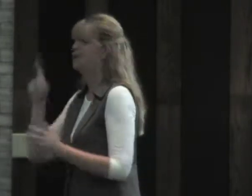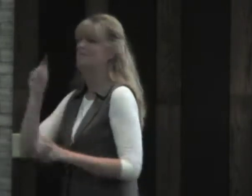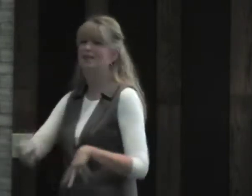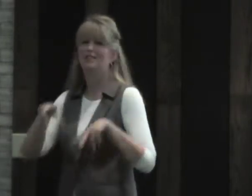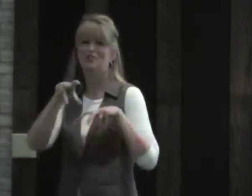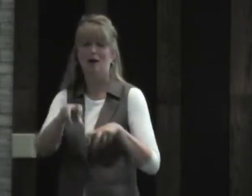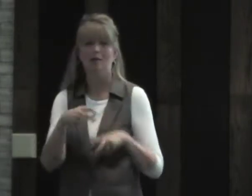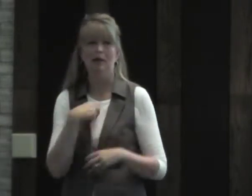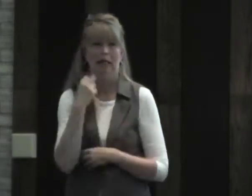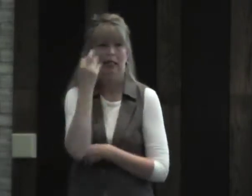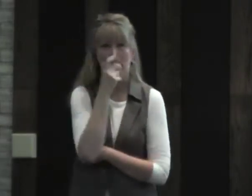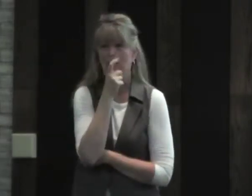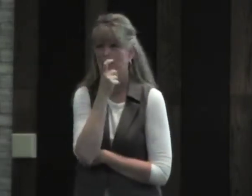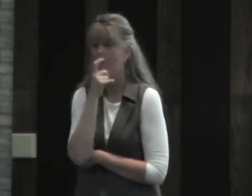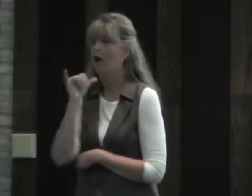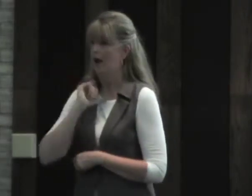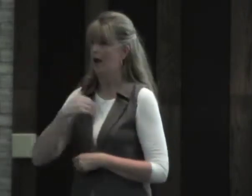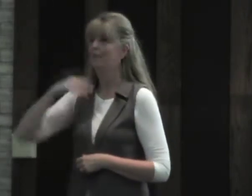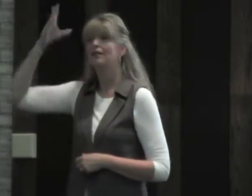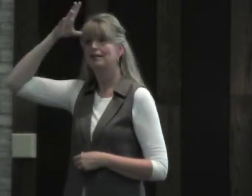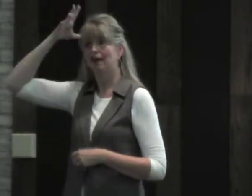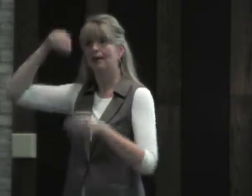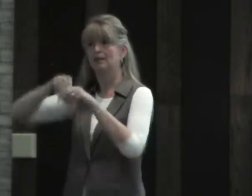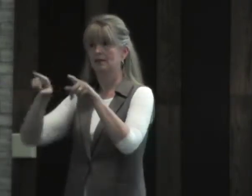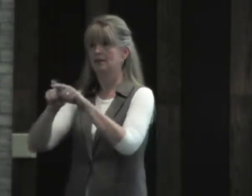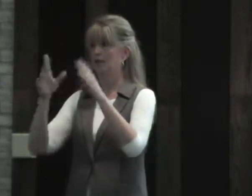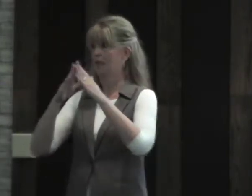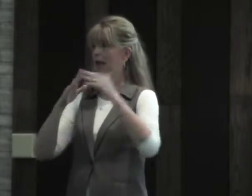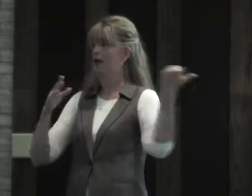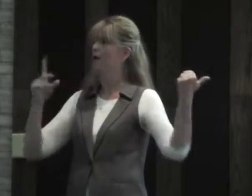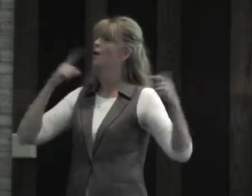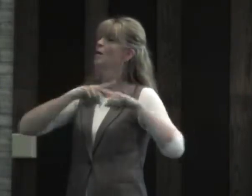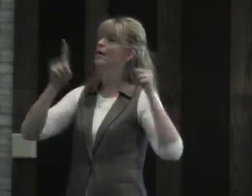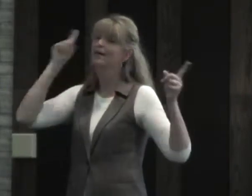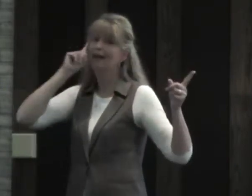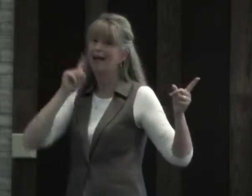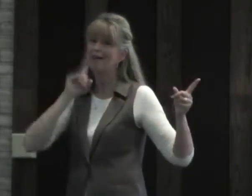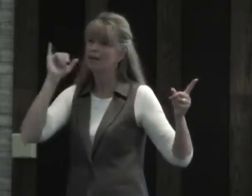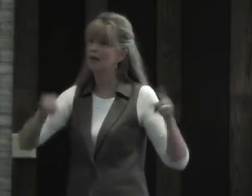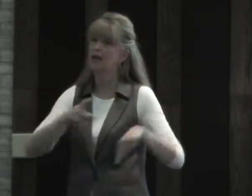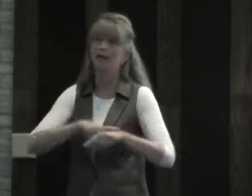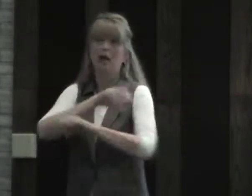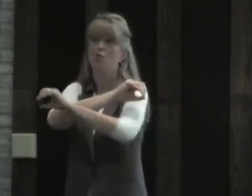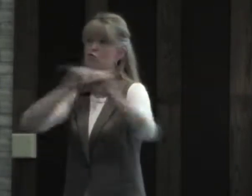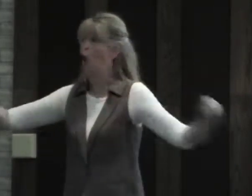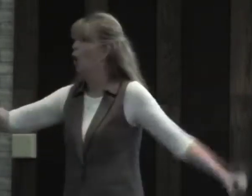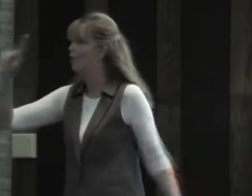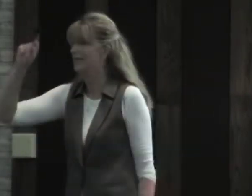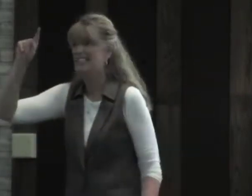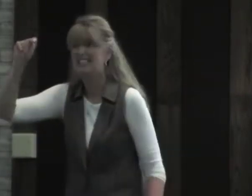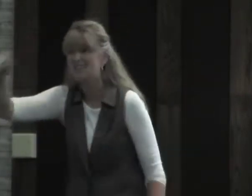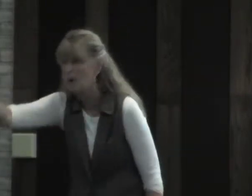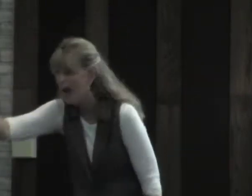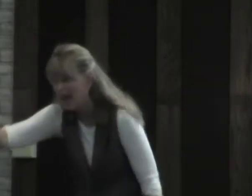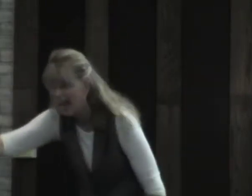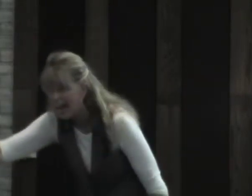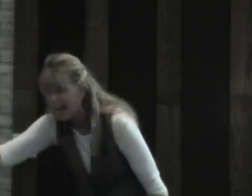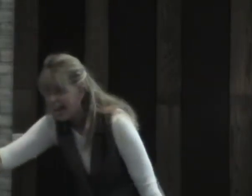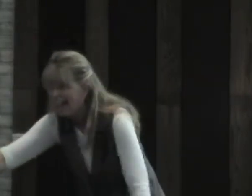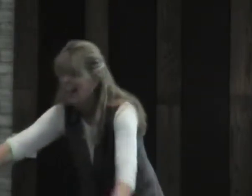My battery died again. So I have to recharge it. And I think, okay, who can I ask now? So my dad lived in the same town. And at that time, there was no TTY.